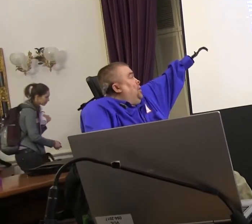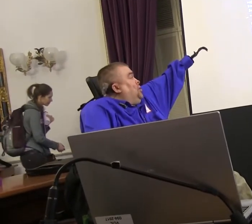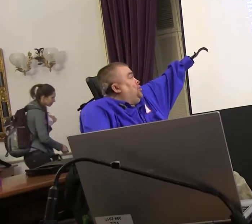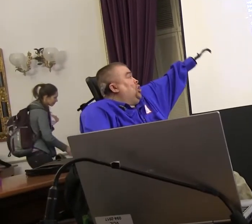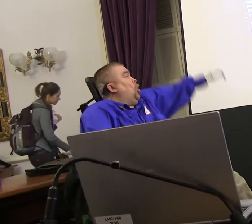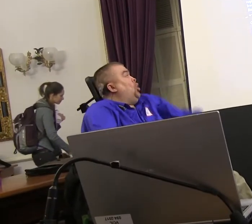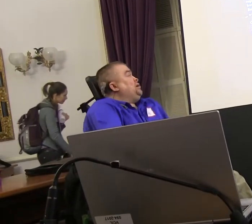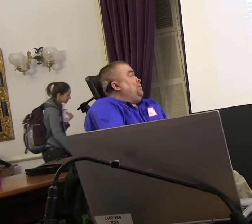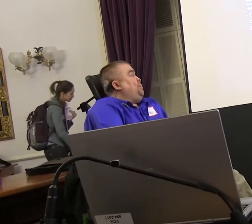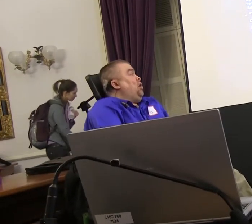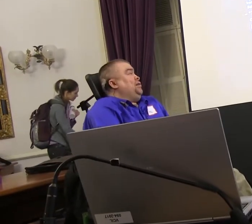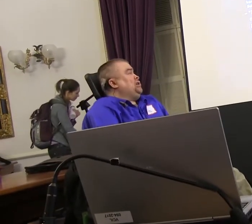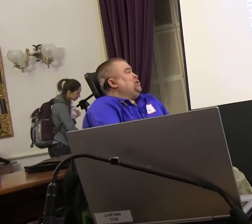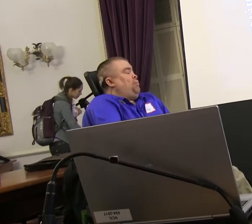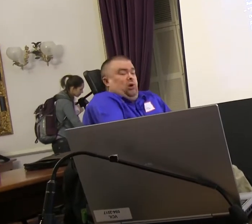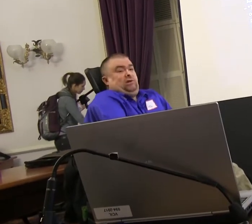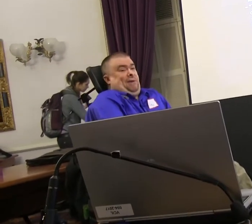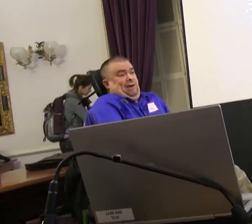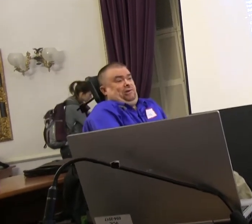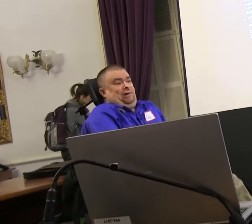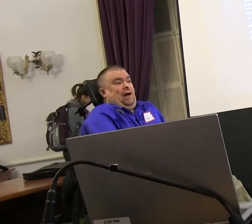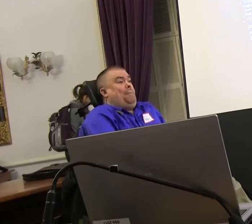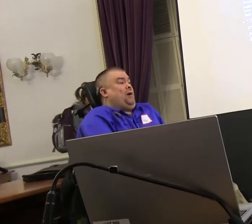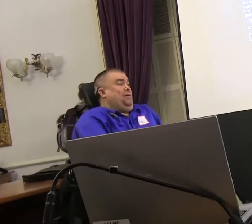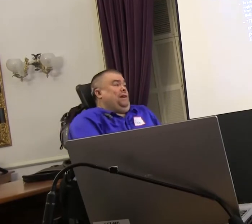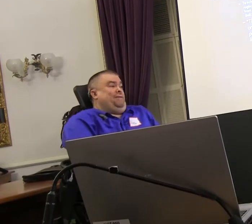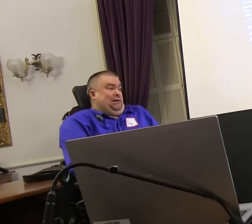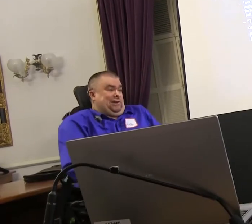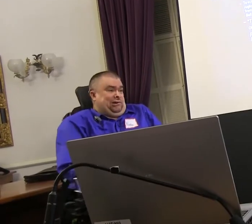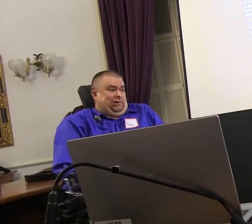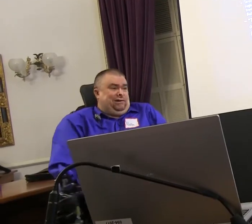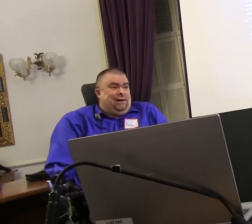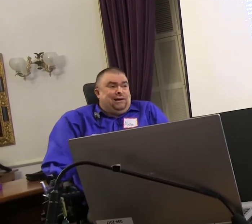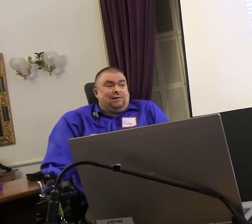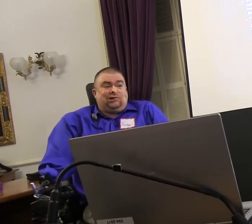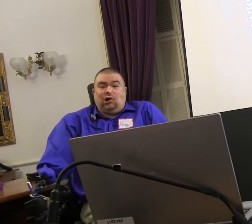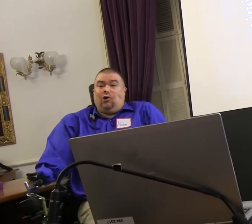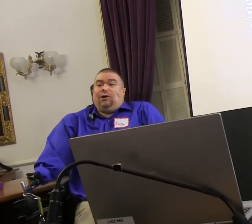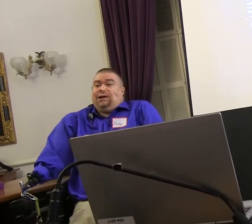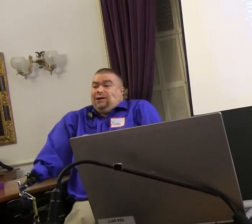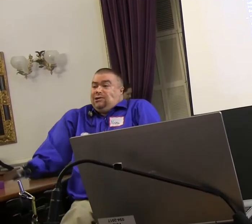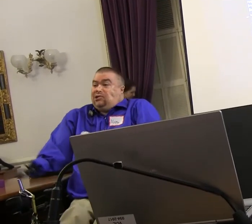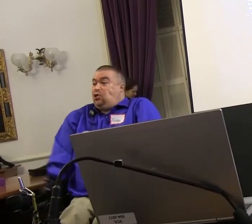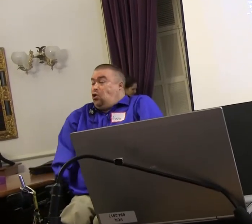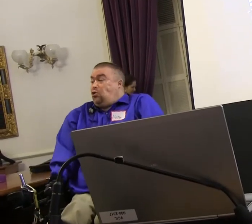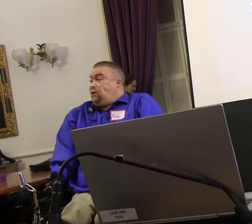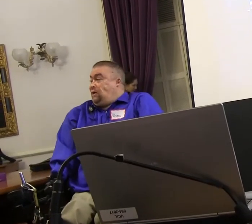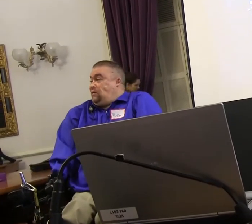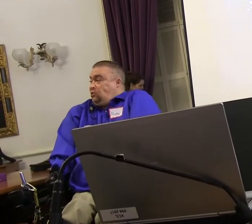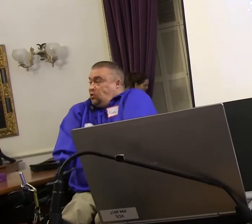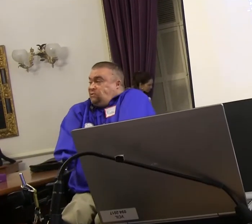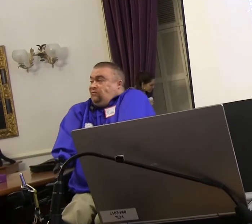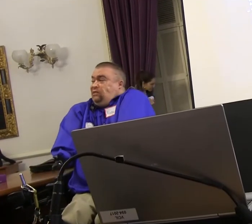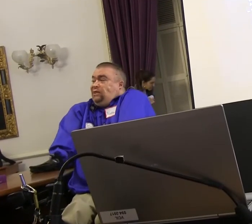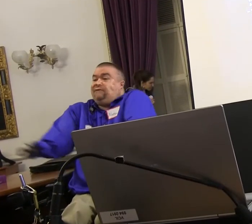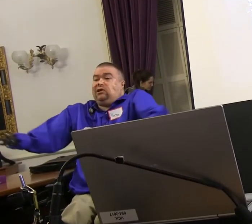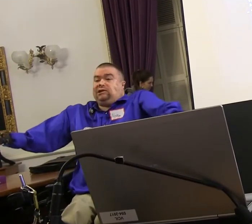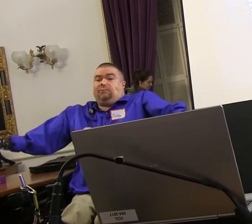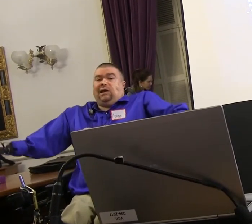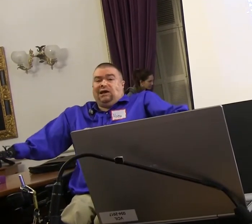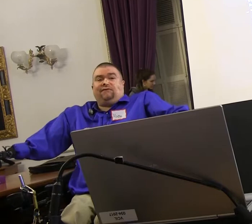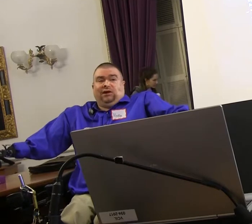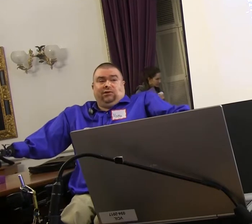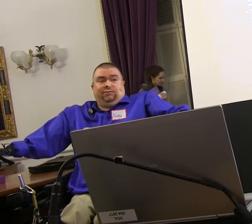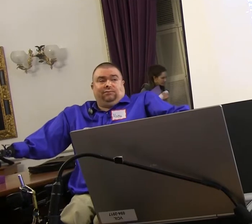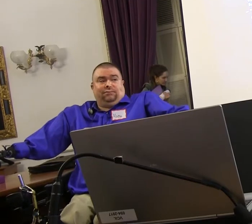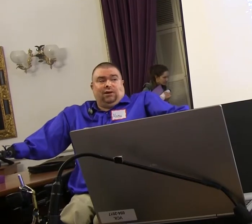the goal is to be part of the sports page, not part of the living section. So the goal in terms of leveling